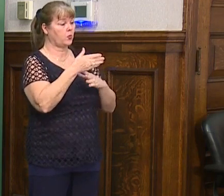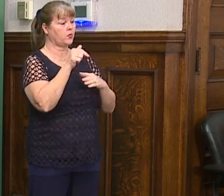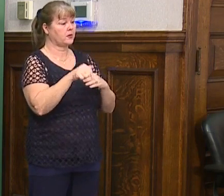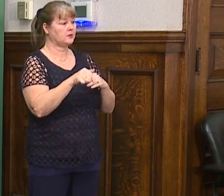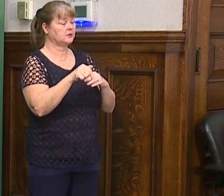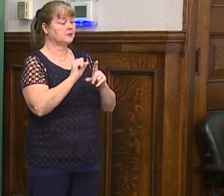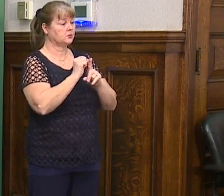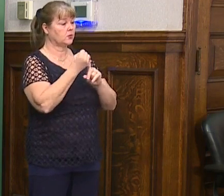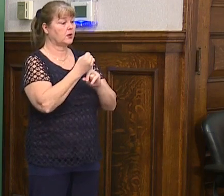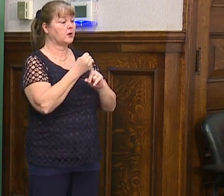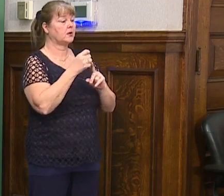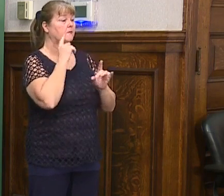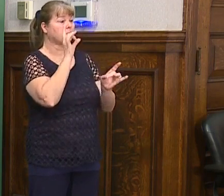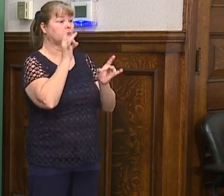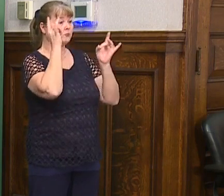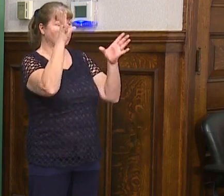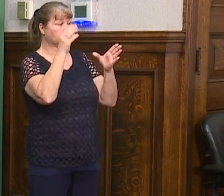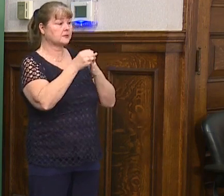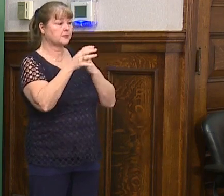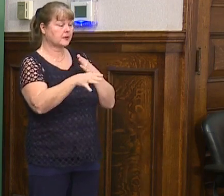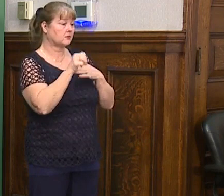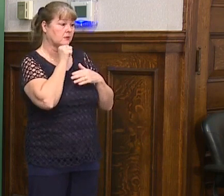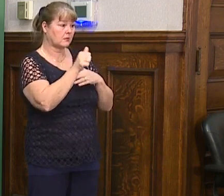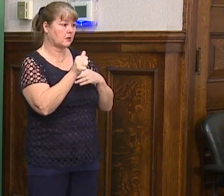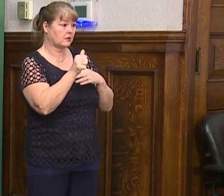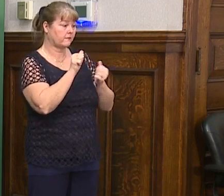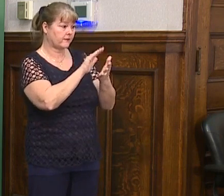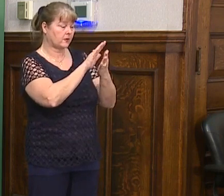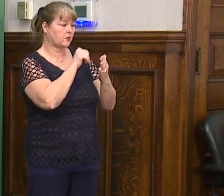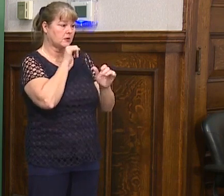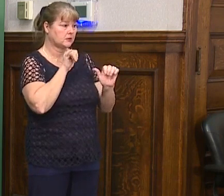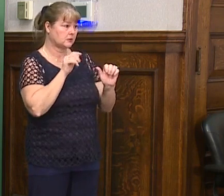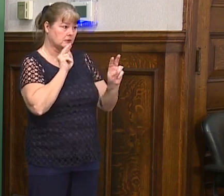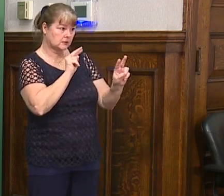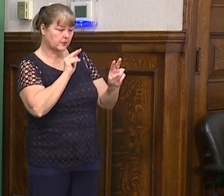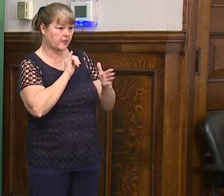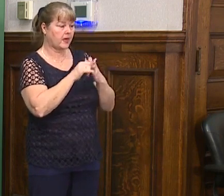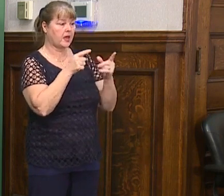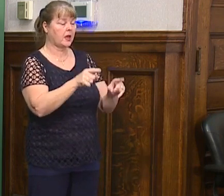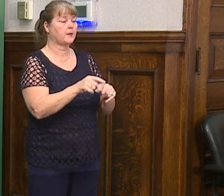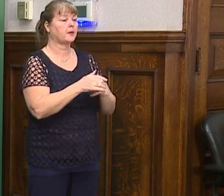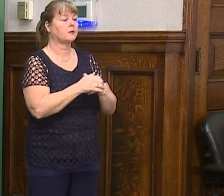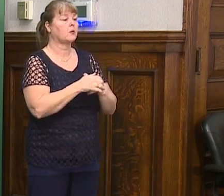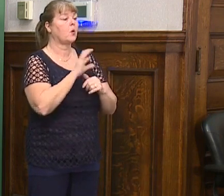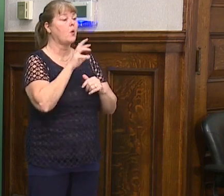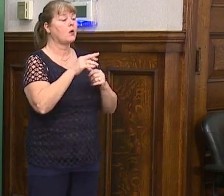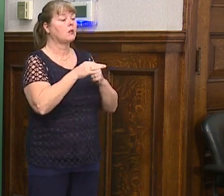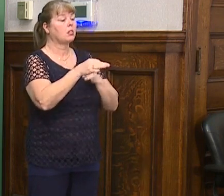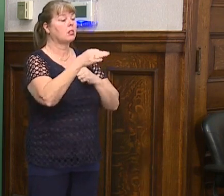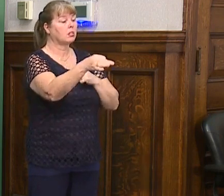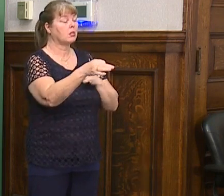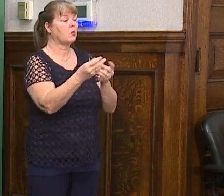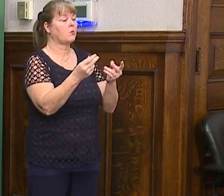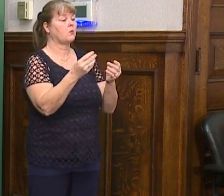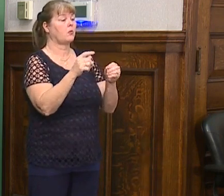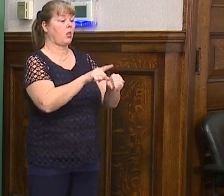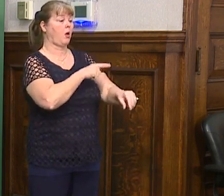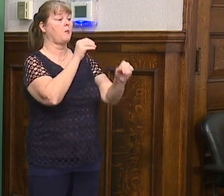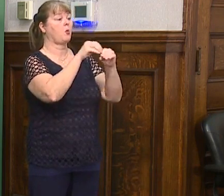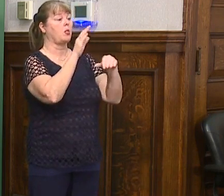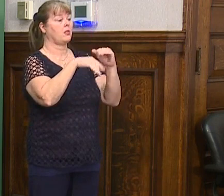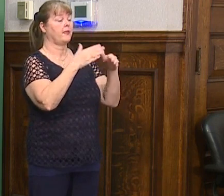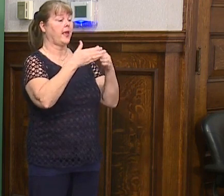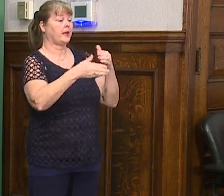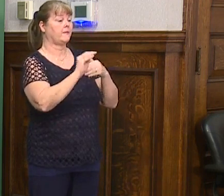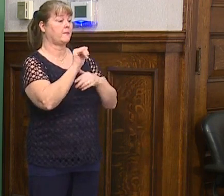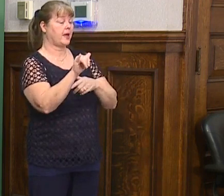as long as there are no extraordinary expenses out there that we are not anticipating or that this prolongs beyond through